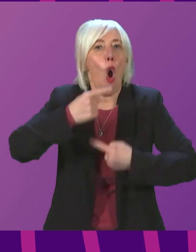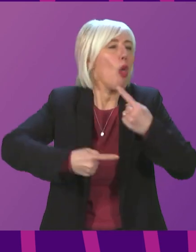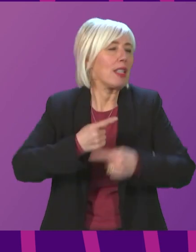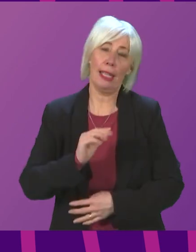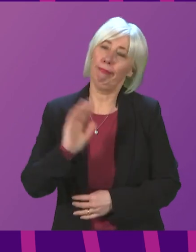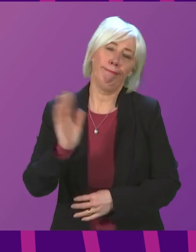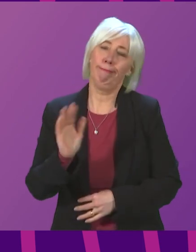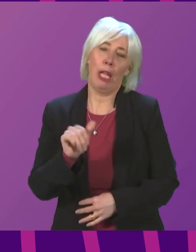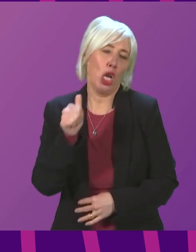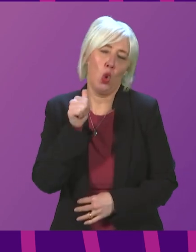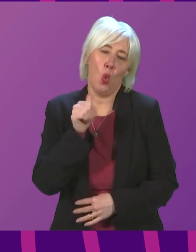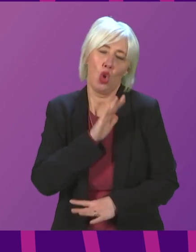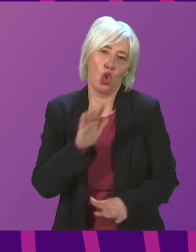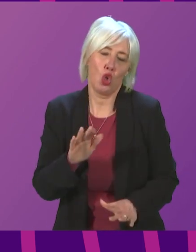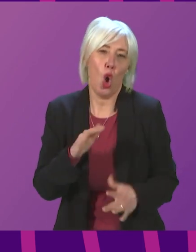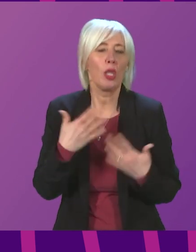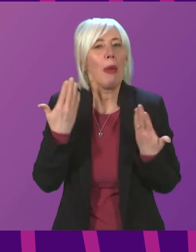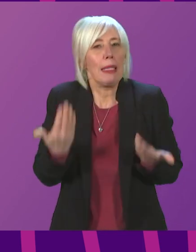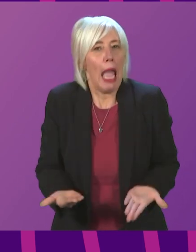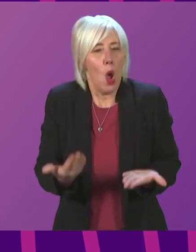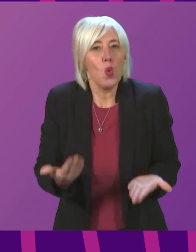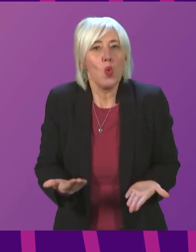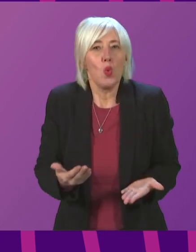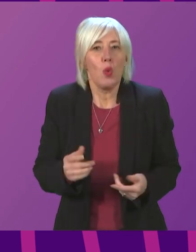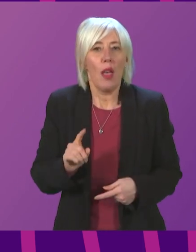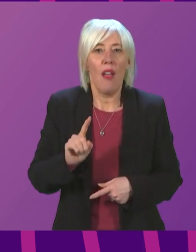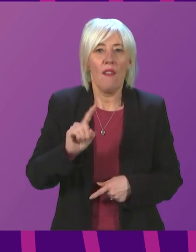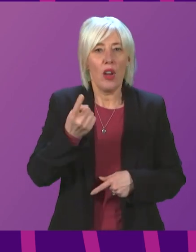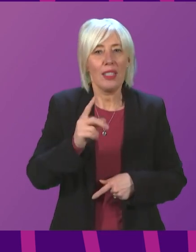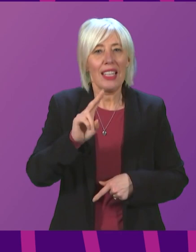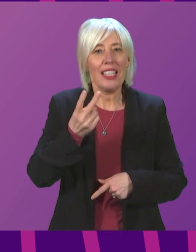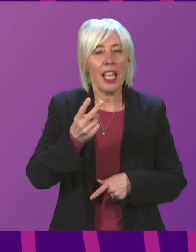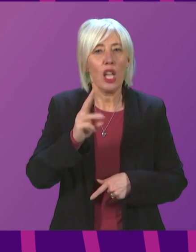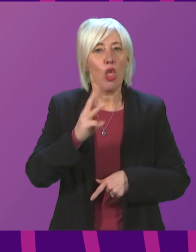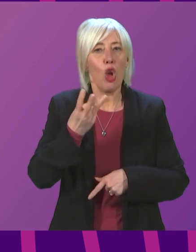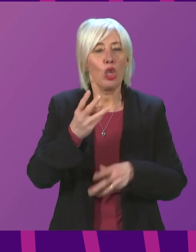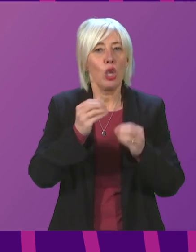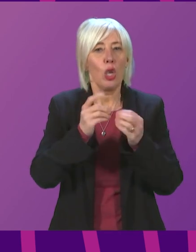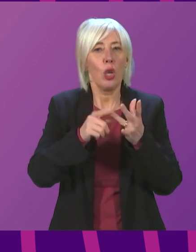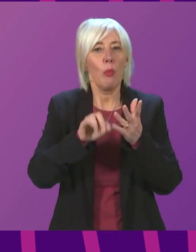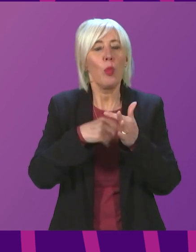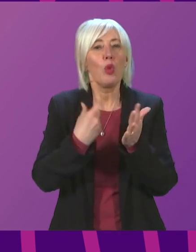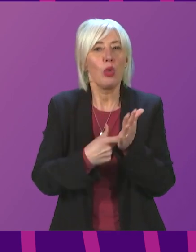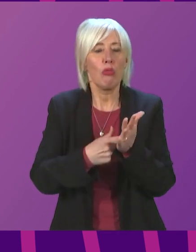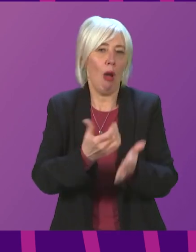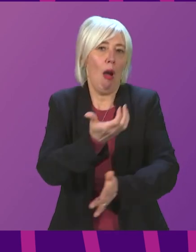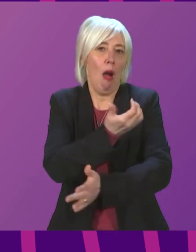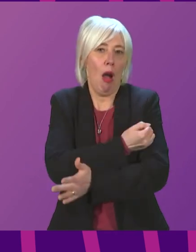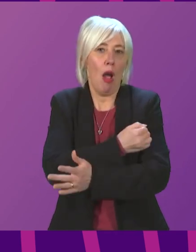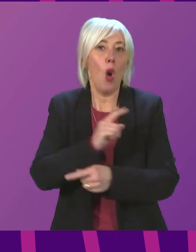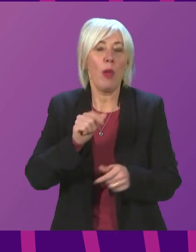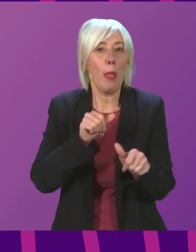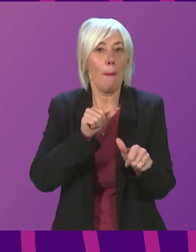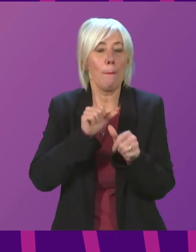Manifestly, we have not, but we stand here right now as on first, second, third and booster doses as the most vaccinated part of the UK, which would